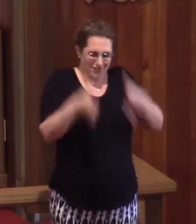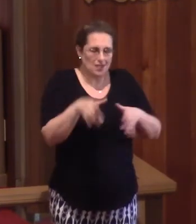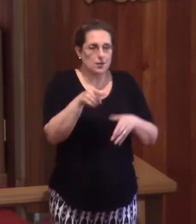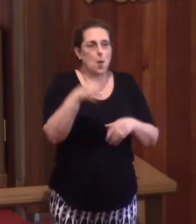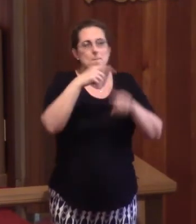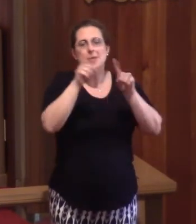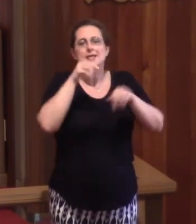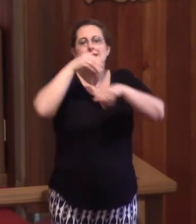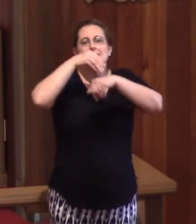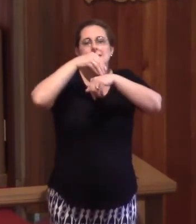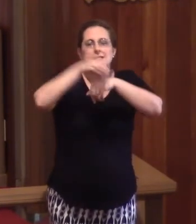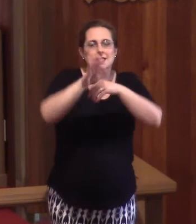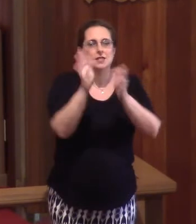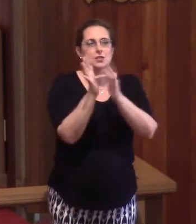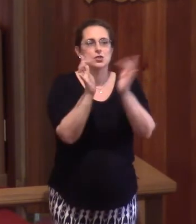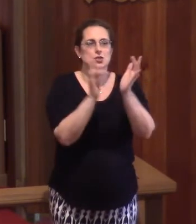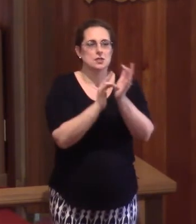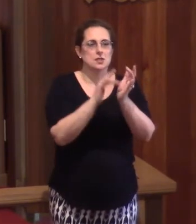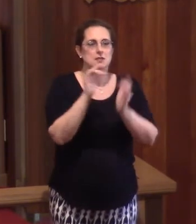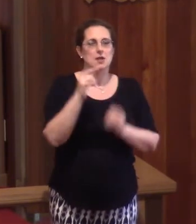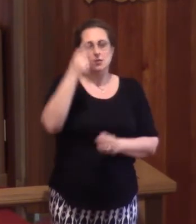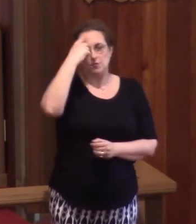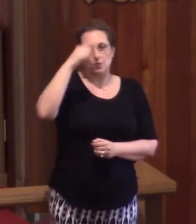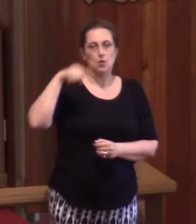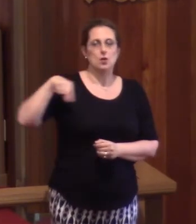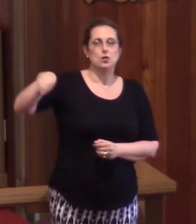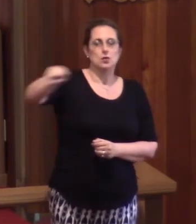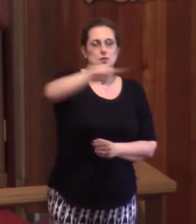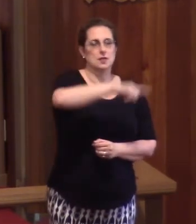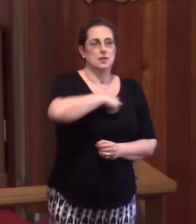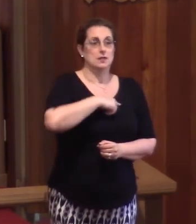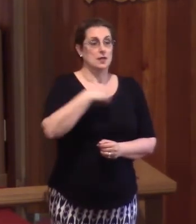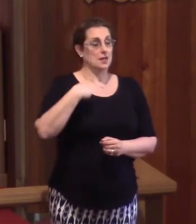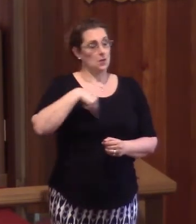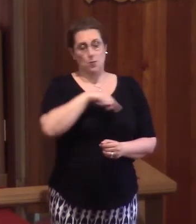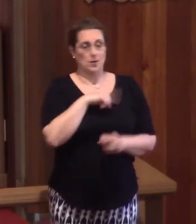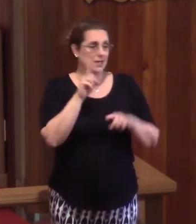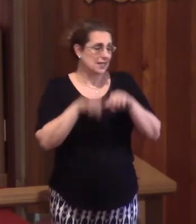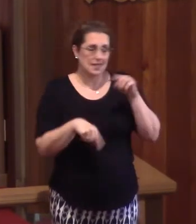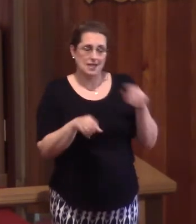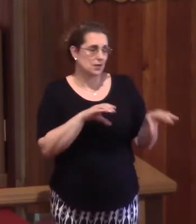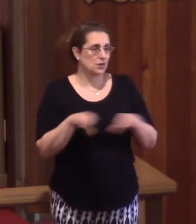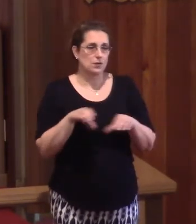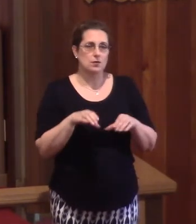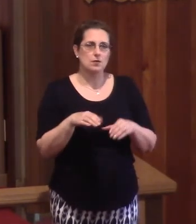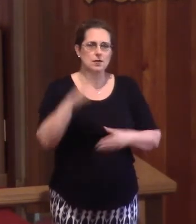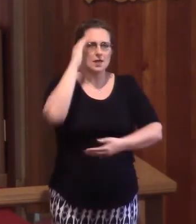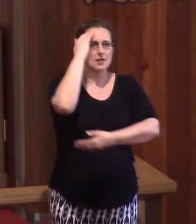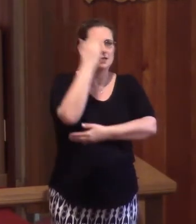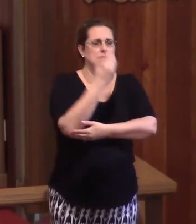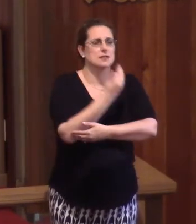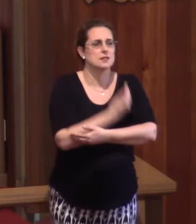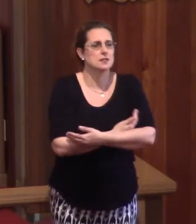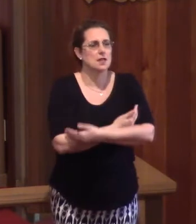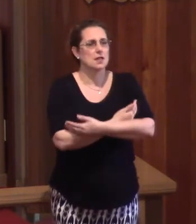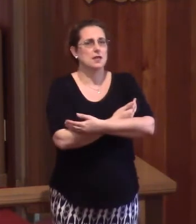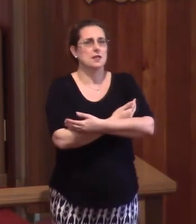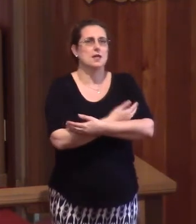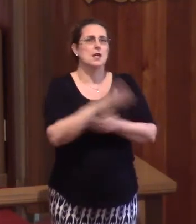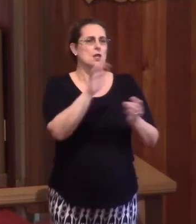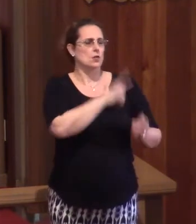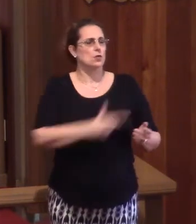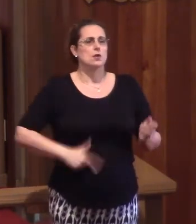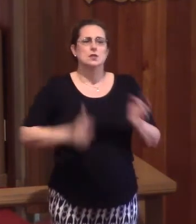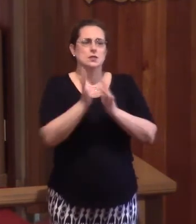beloved Son to do the work you and I fail and refuse to do. The Son of God, our Lord Jesus the Christ,